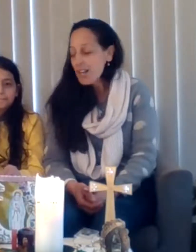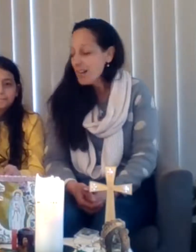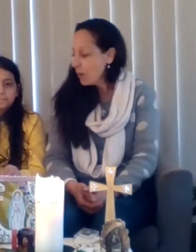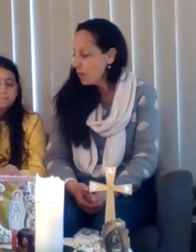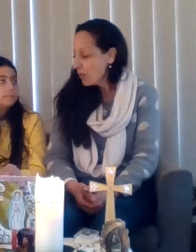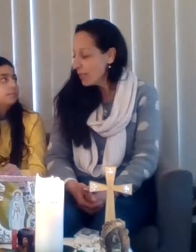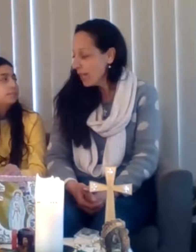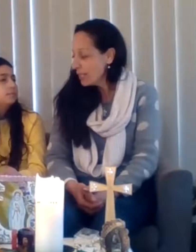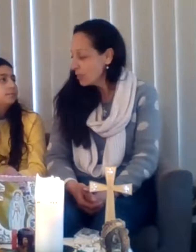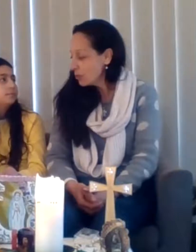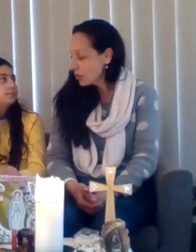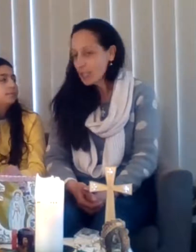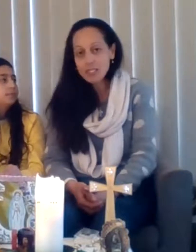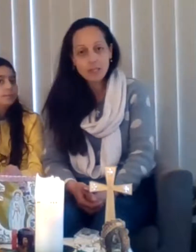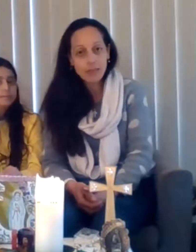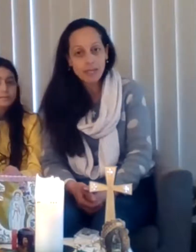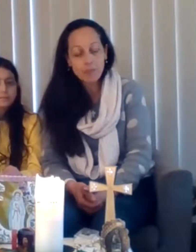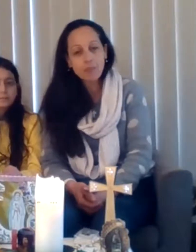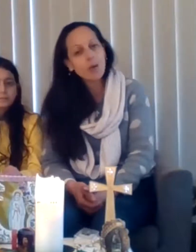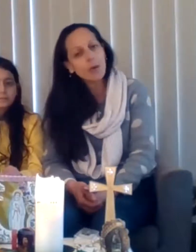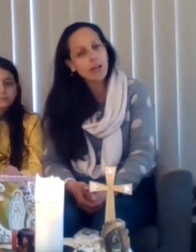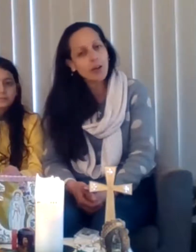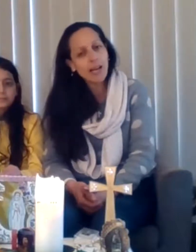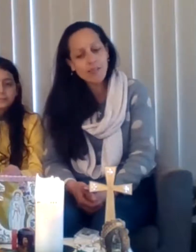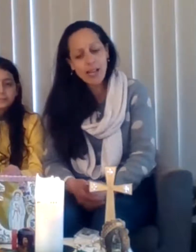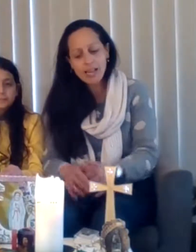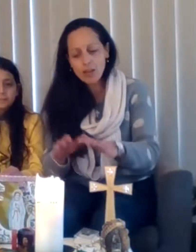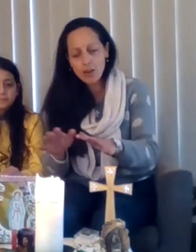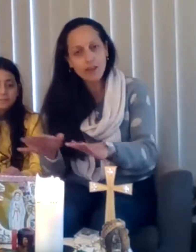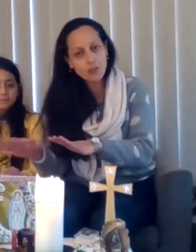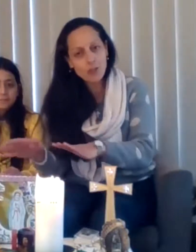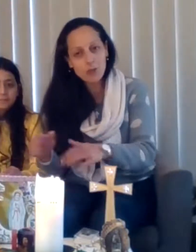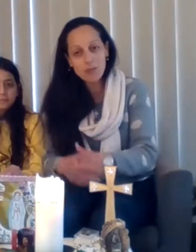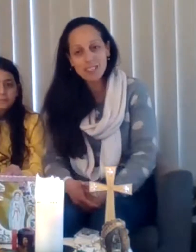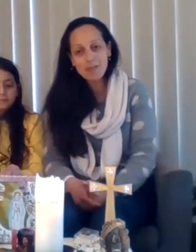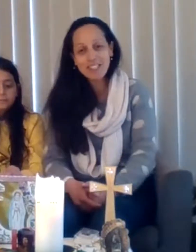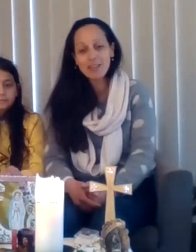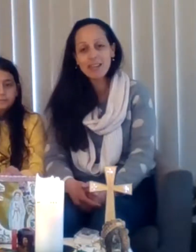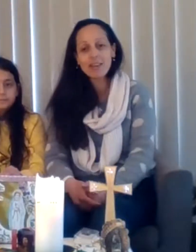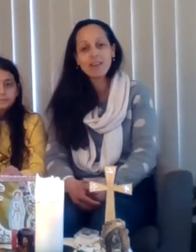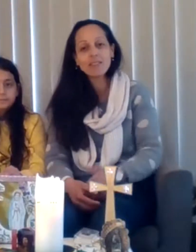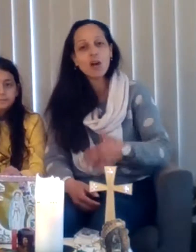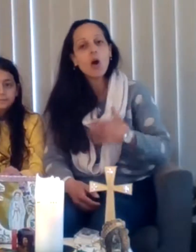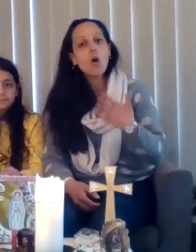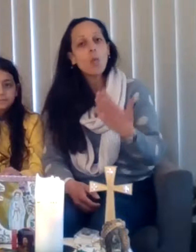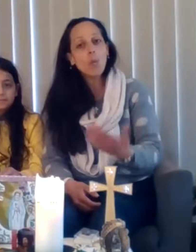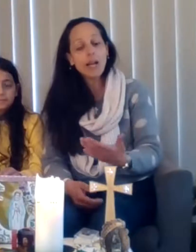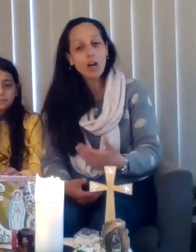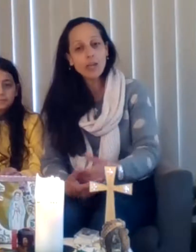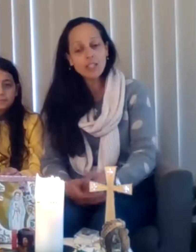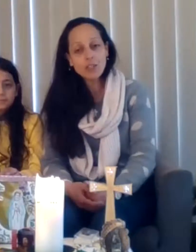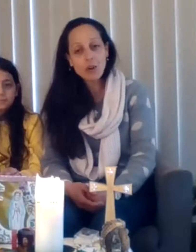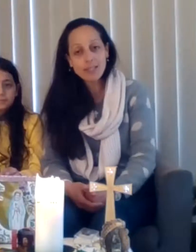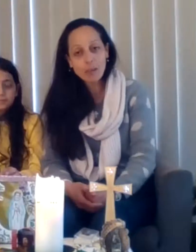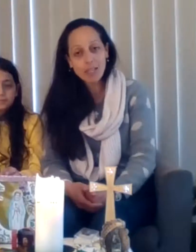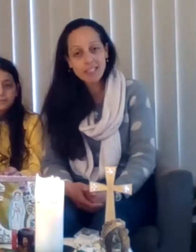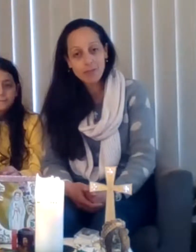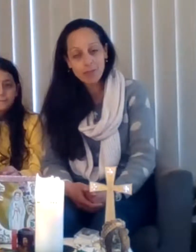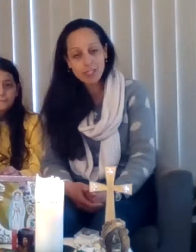Now we've got a little treat this week. We don't have any craft. know, normally we do our craft. We're going to try something different